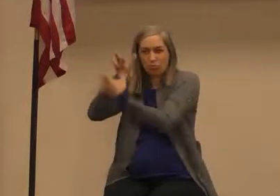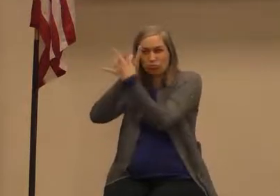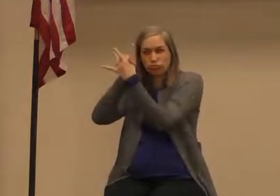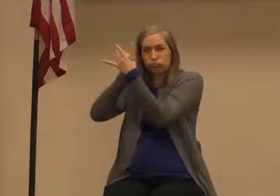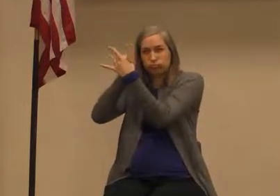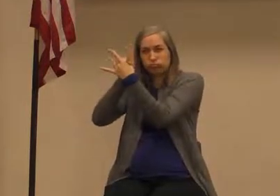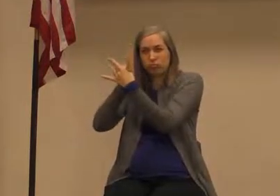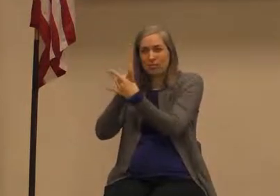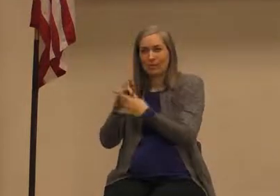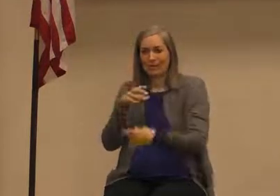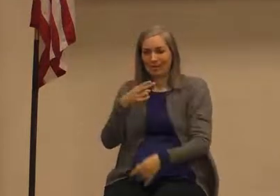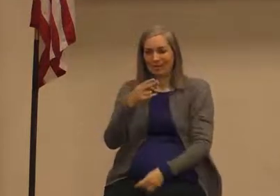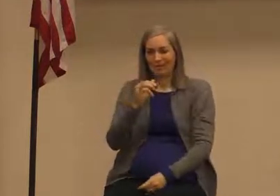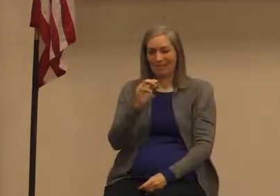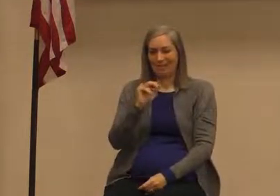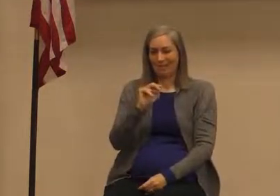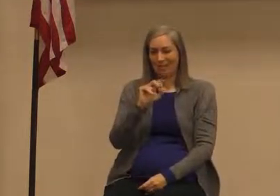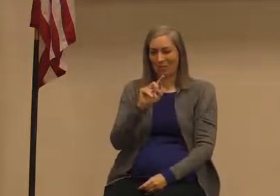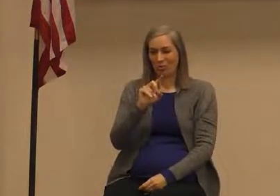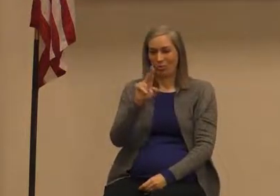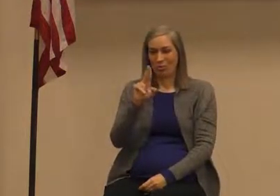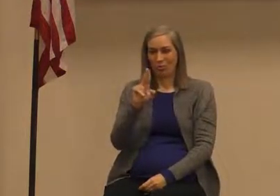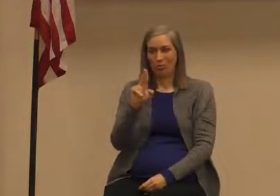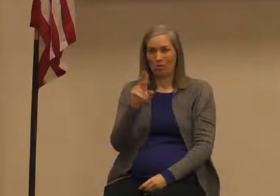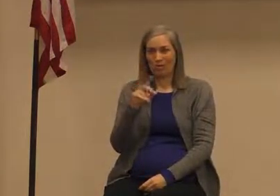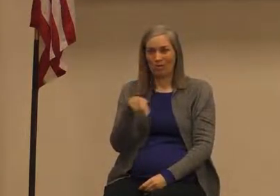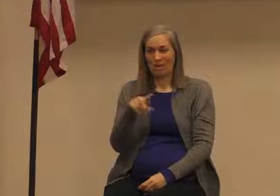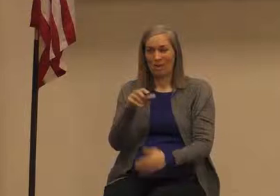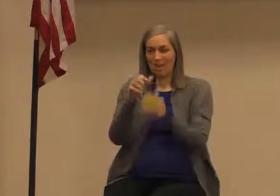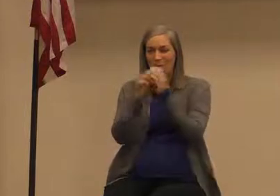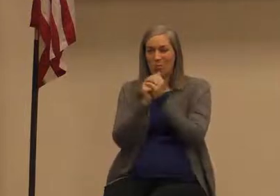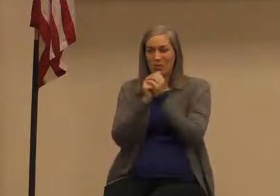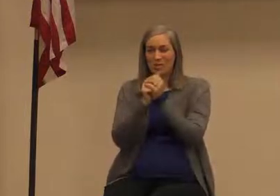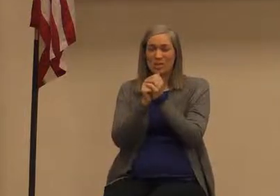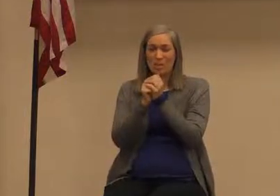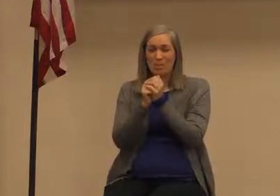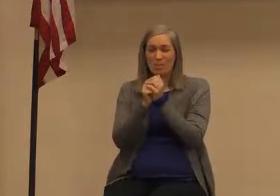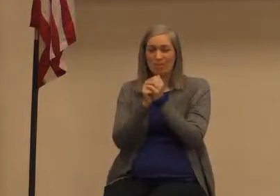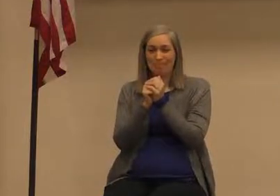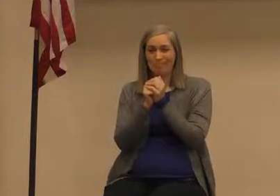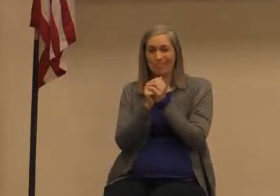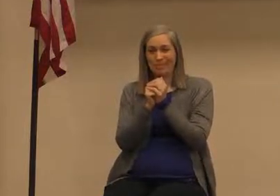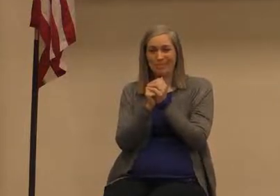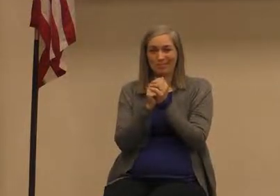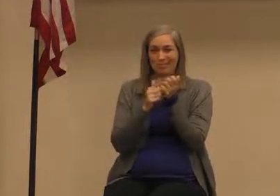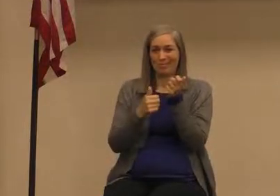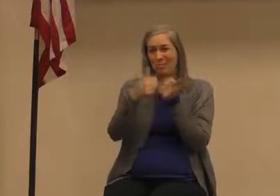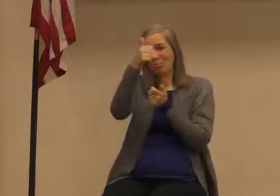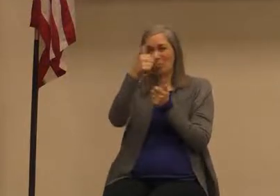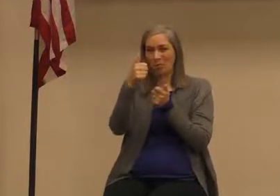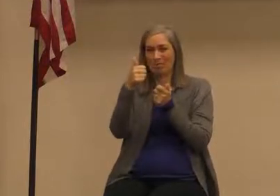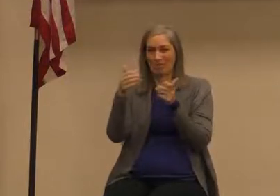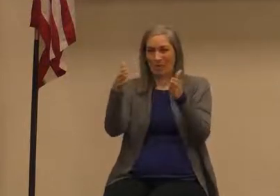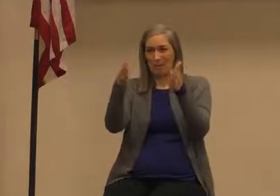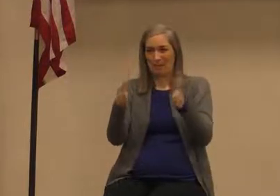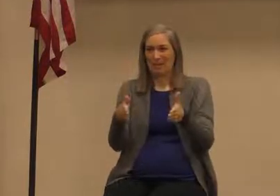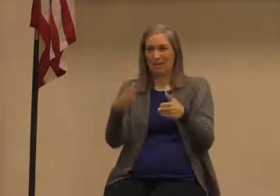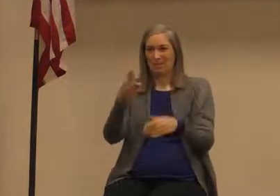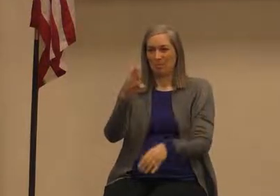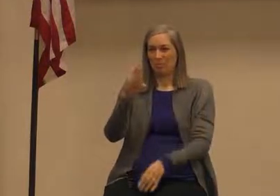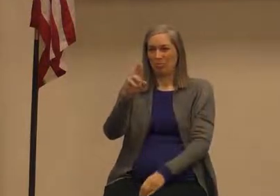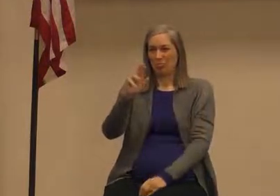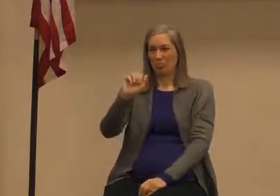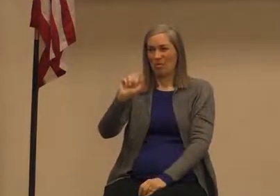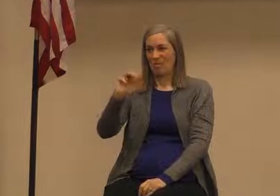Hindus they worship a supreme being called Brahma okay now they have a whole